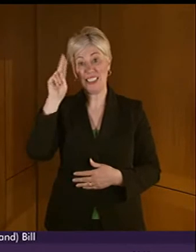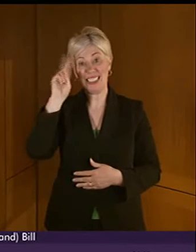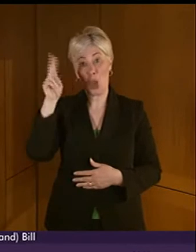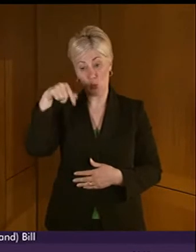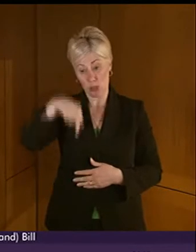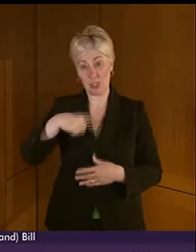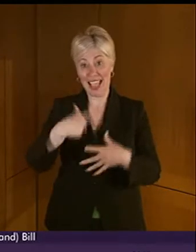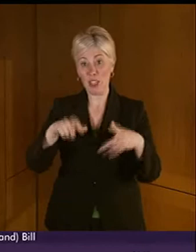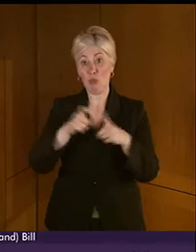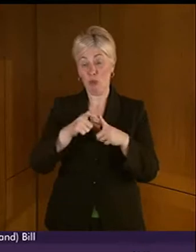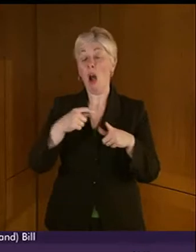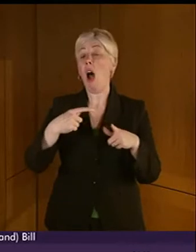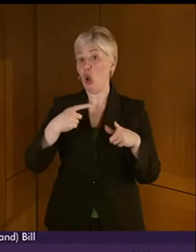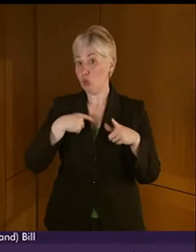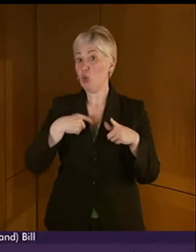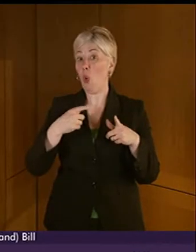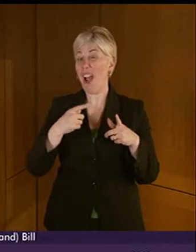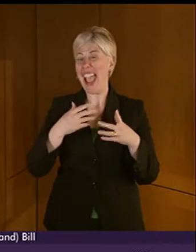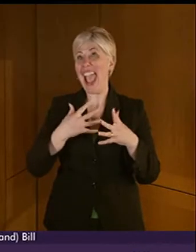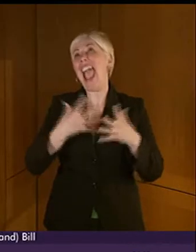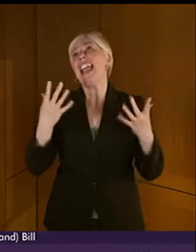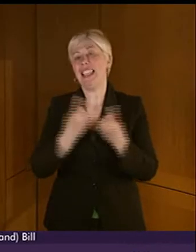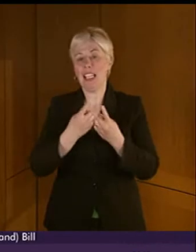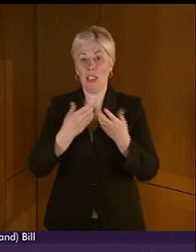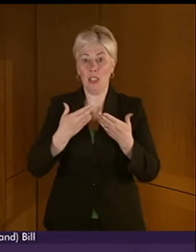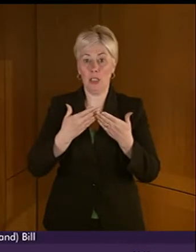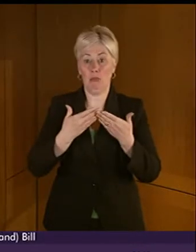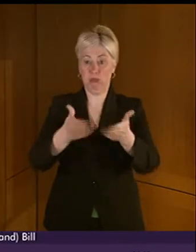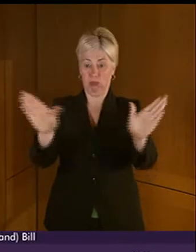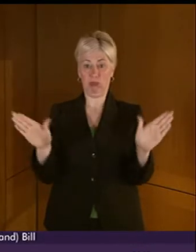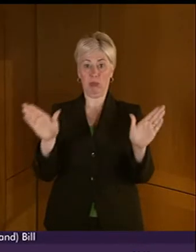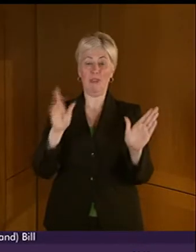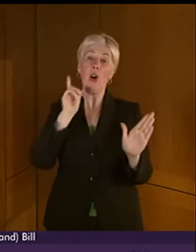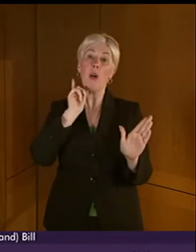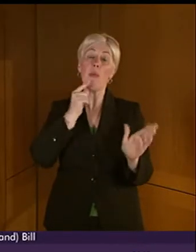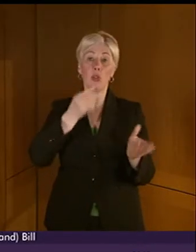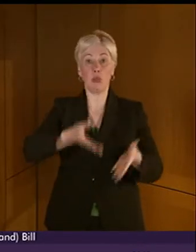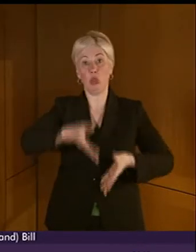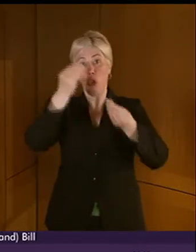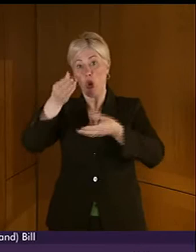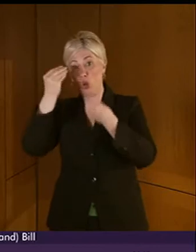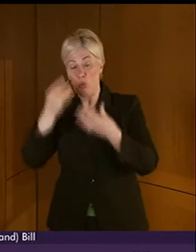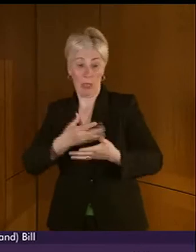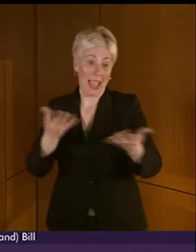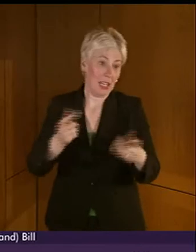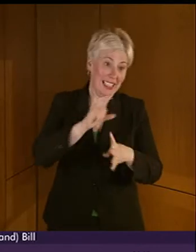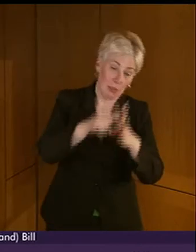fully support anything that widens access to supporting people with disabilities of some description.